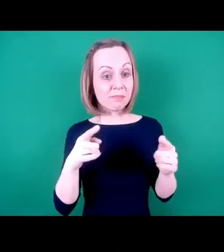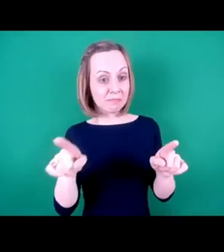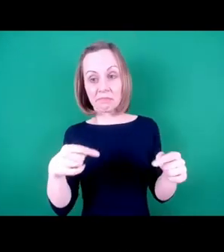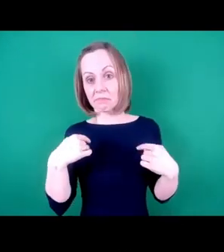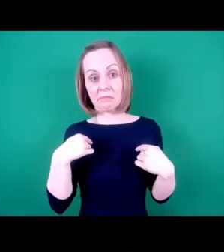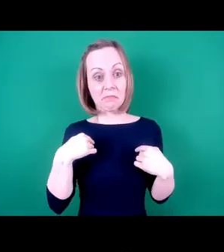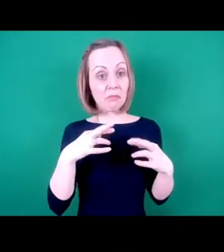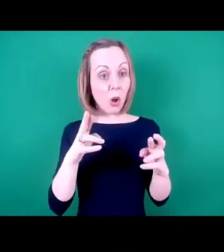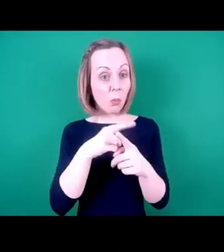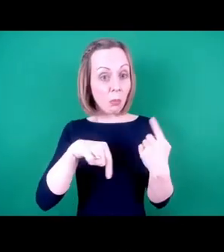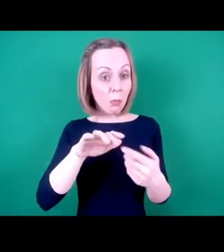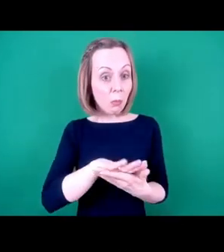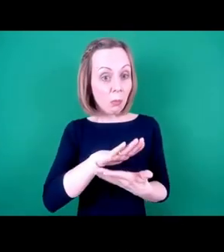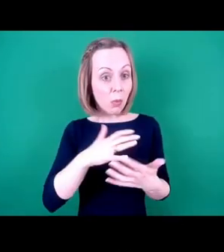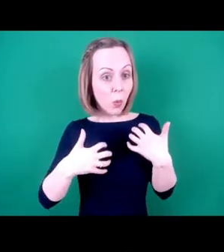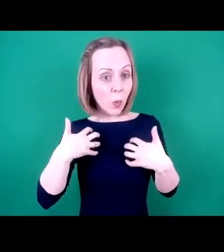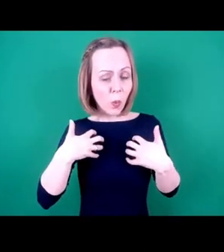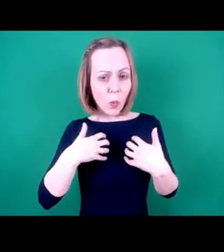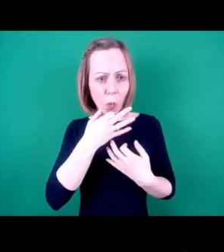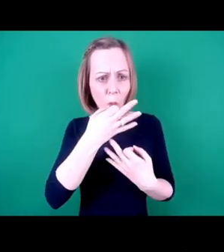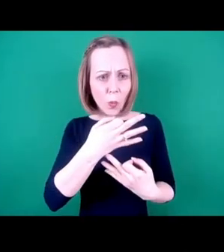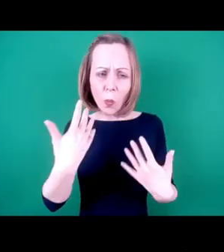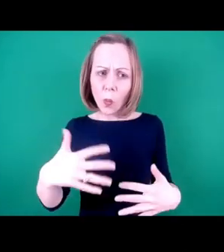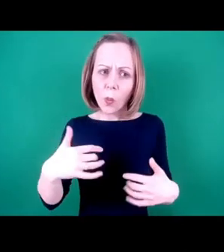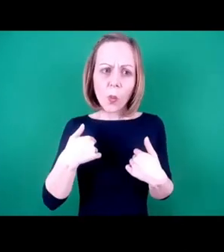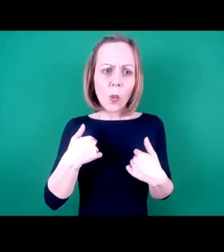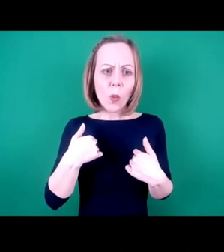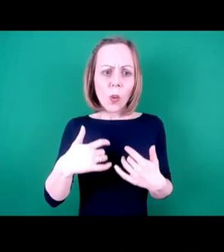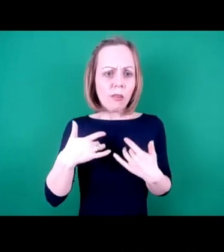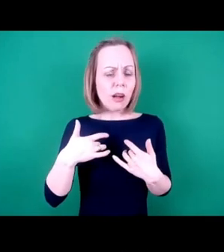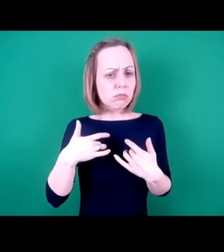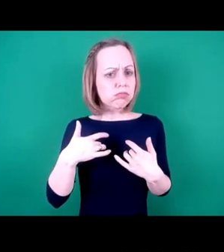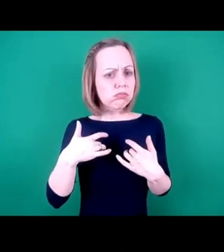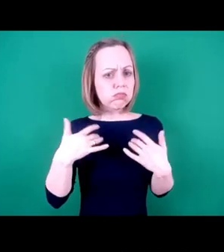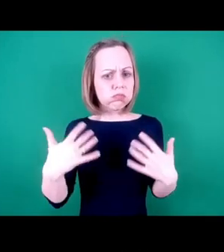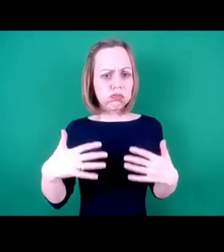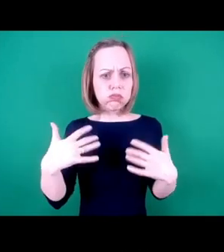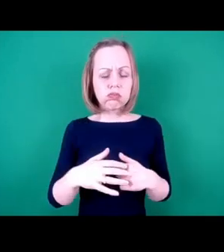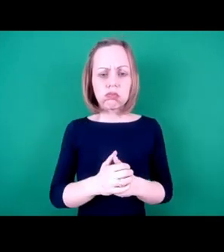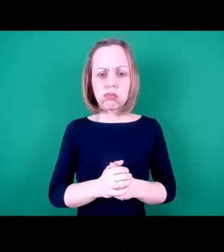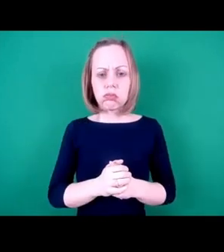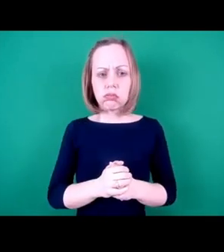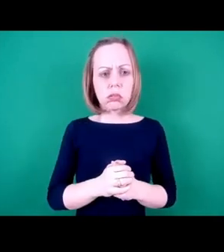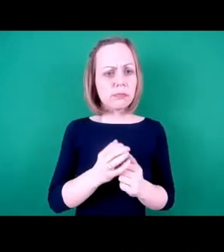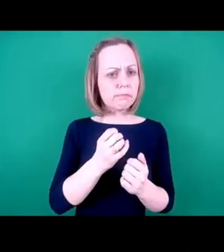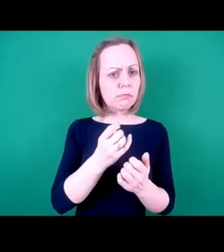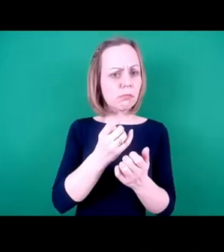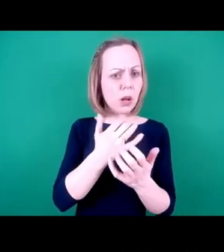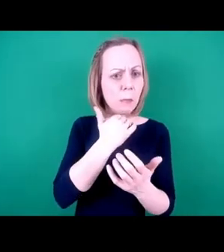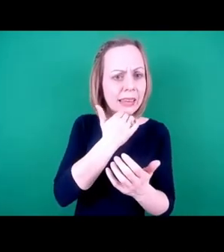interesting and informative as I did, clearly there is so much to discuss.